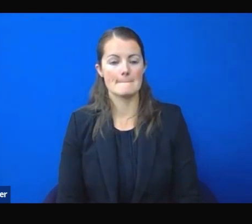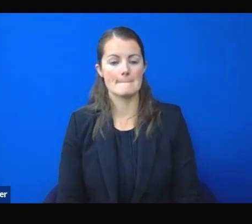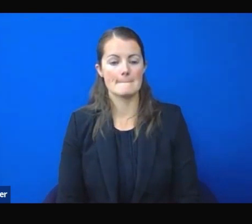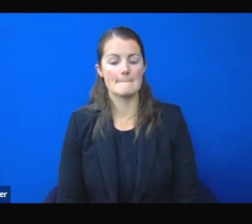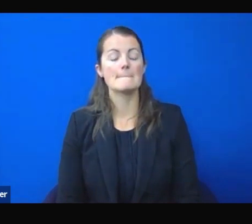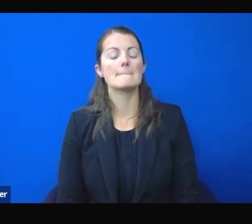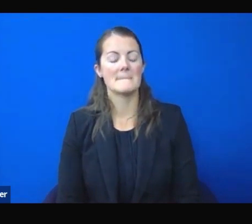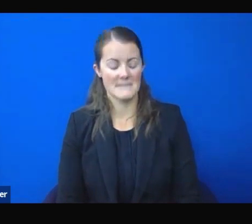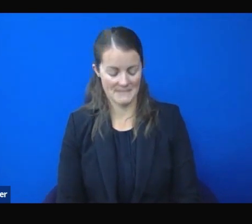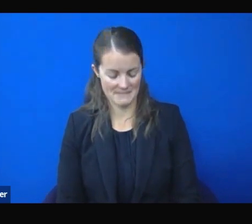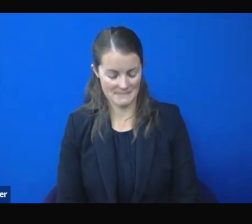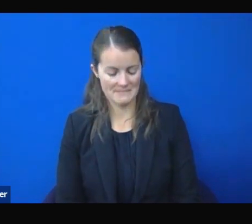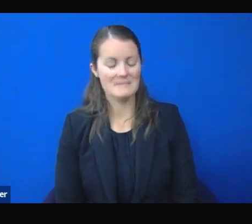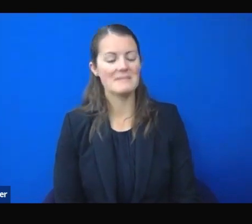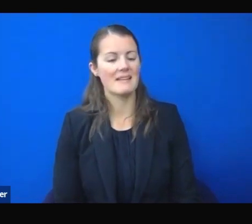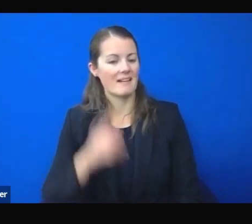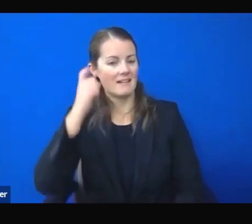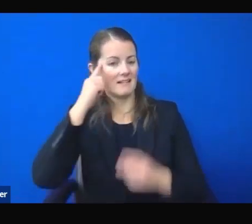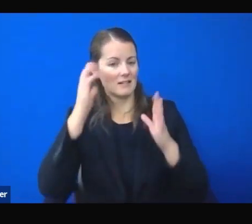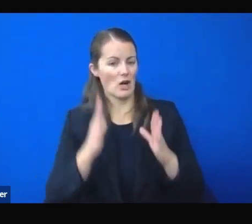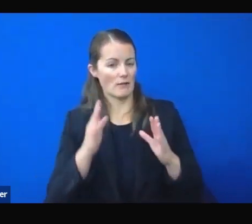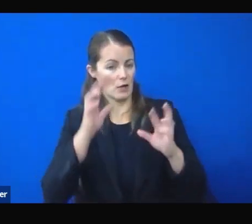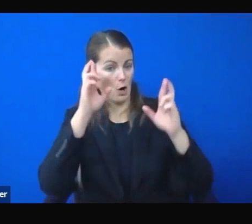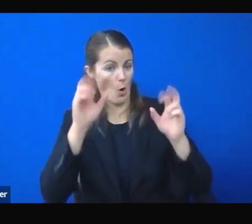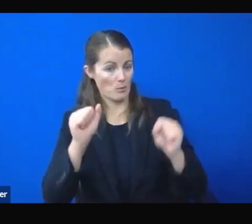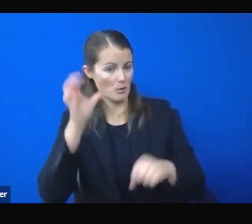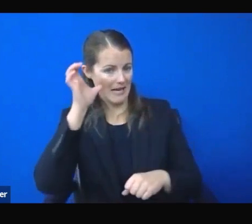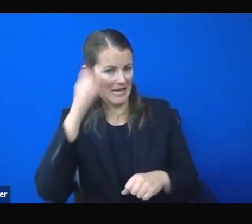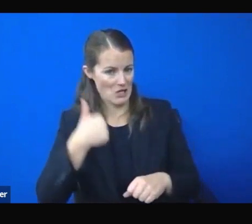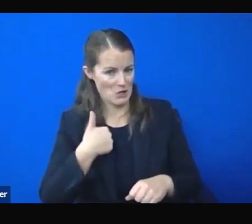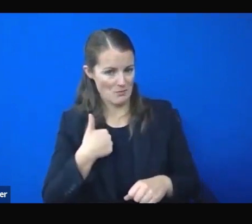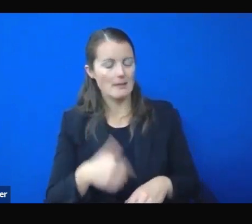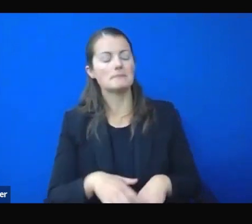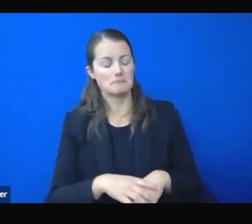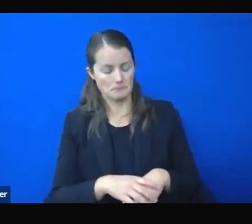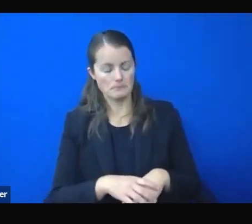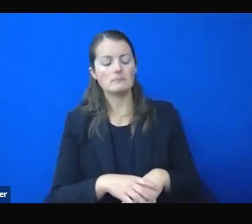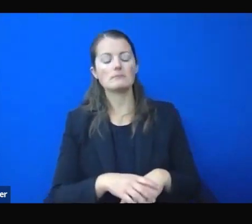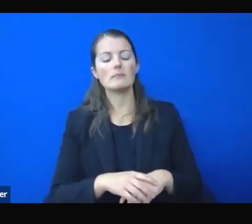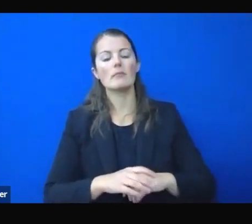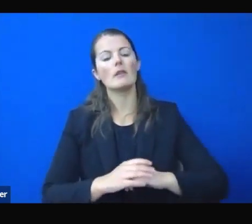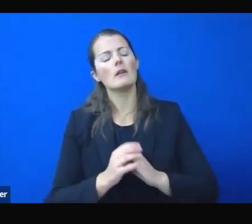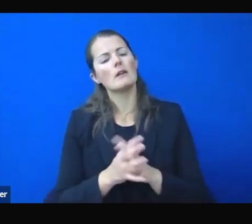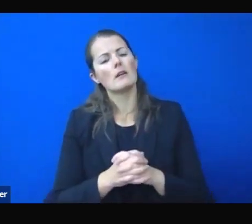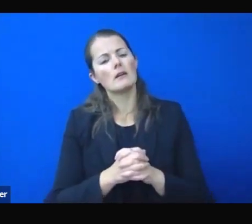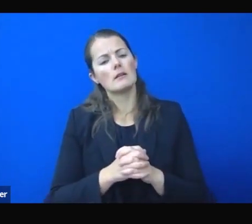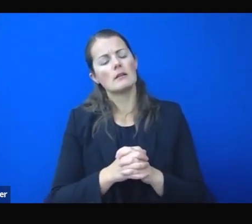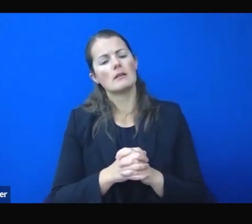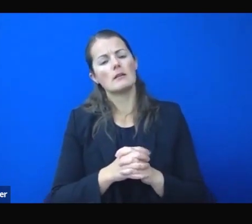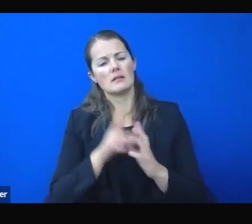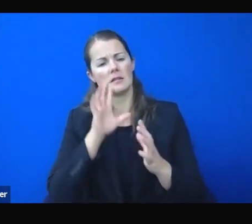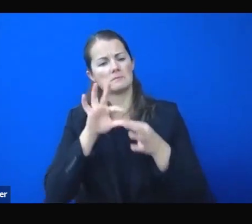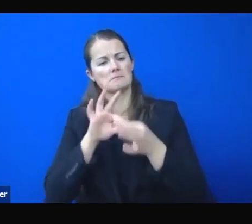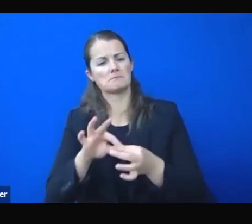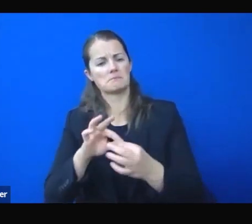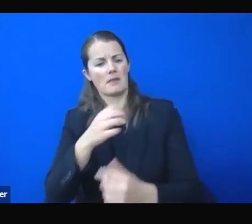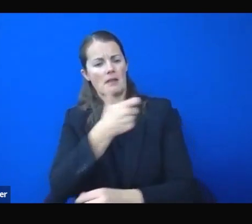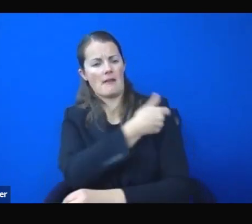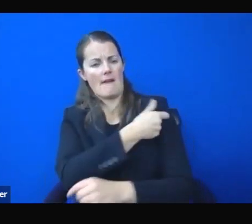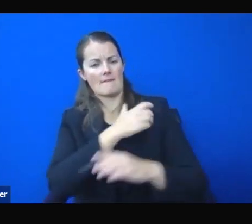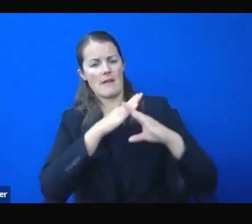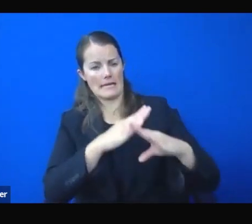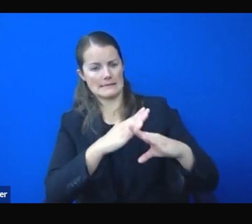Governor, hope you can hear me there. Thank you for taking my question. My question is about the vaccine and how to